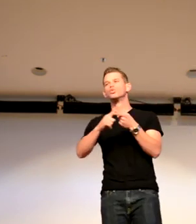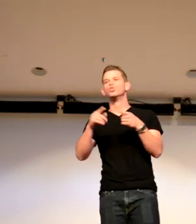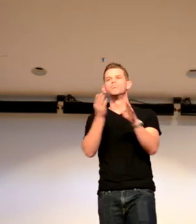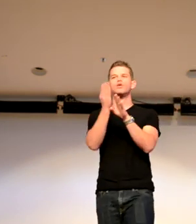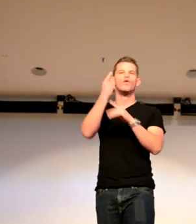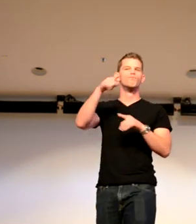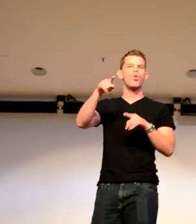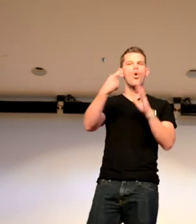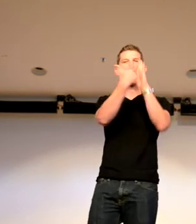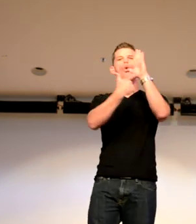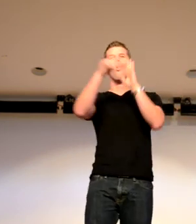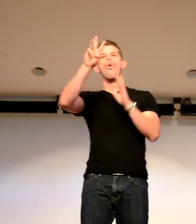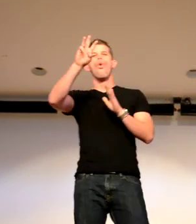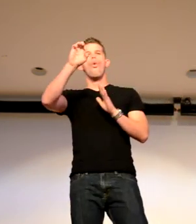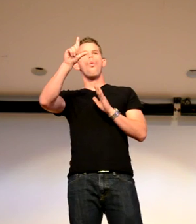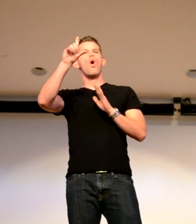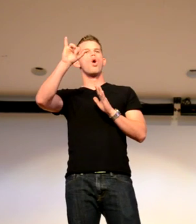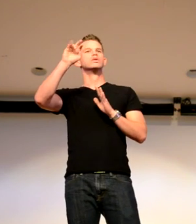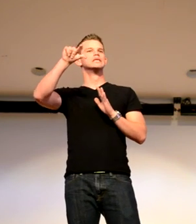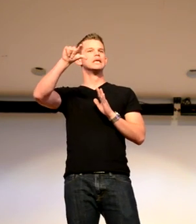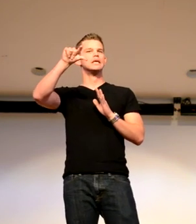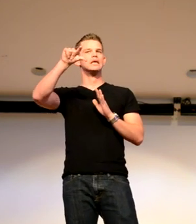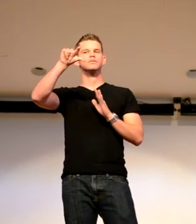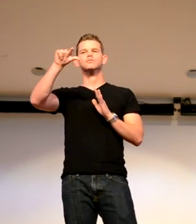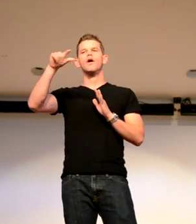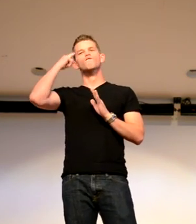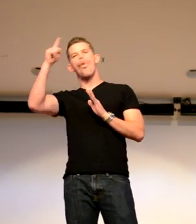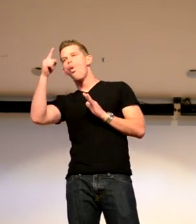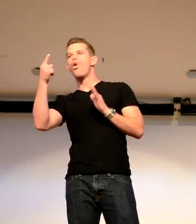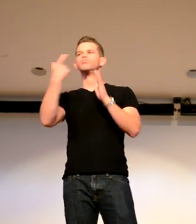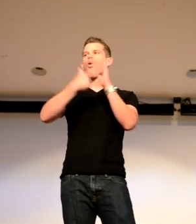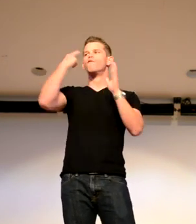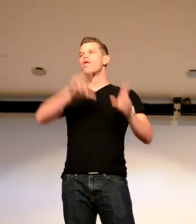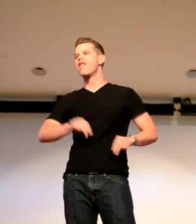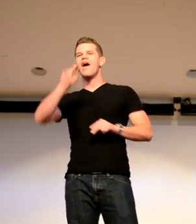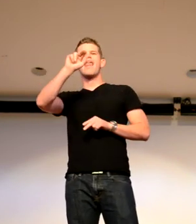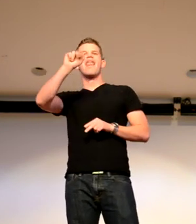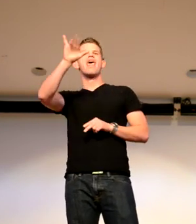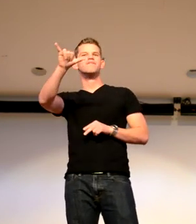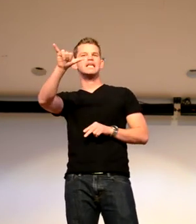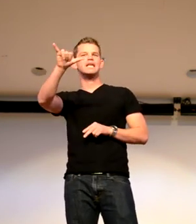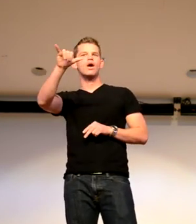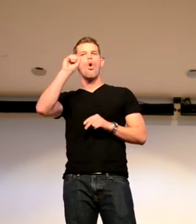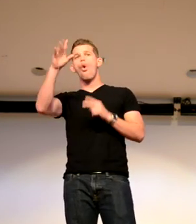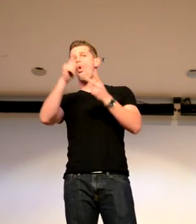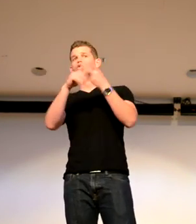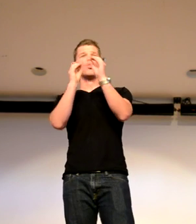thinking about to have a major in welding and welding for the Navy or